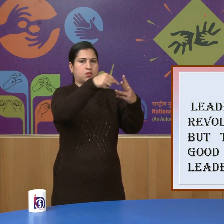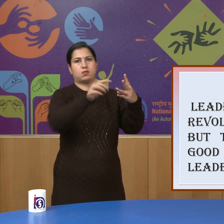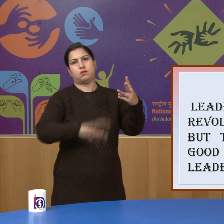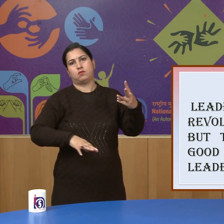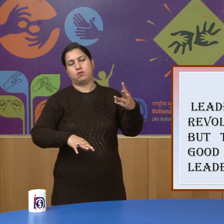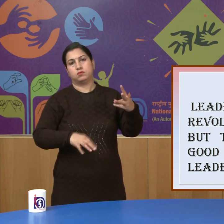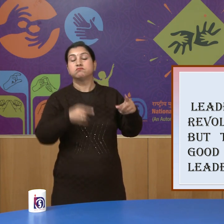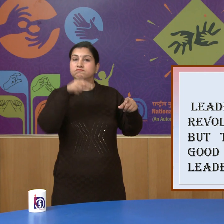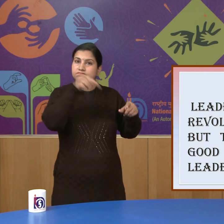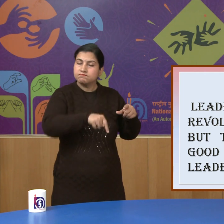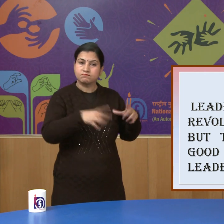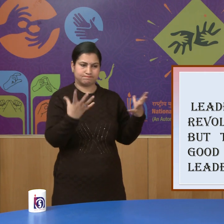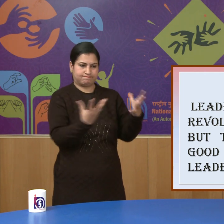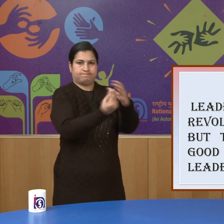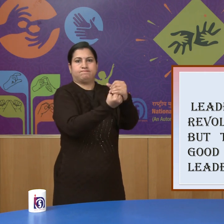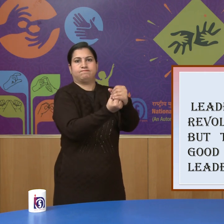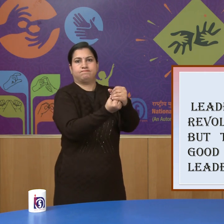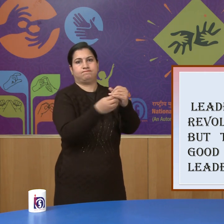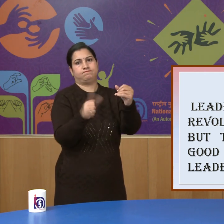and there was no unity among them